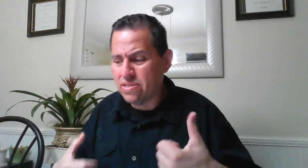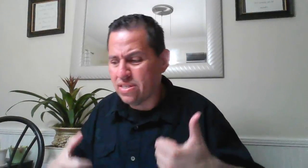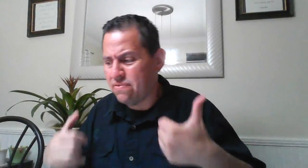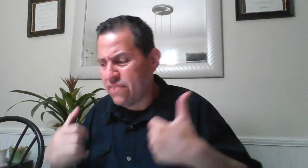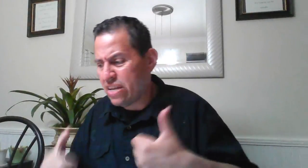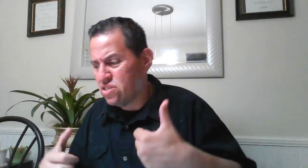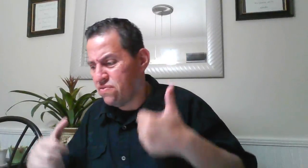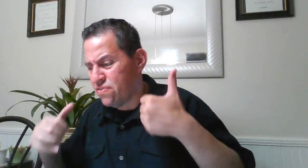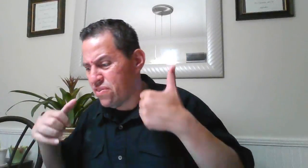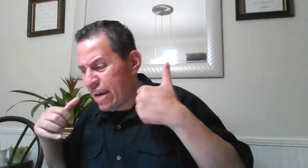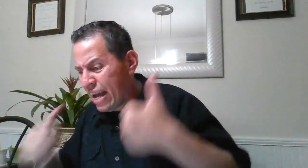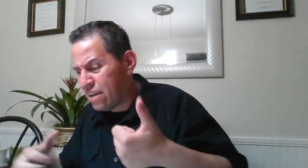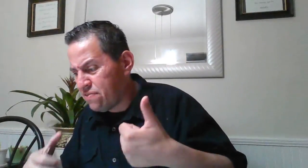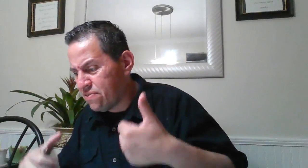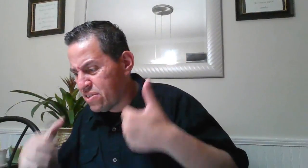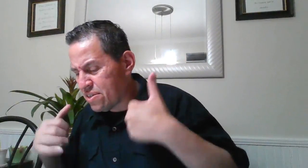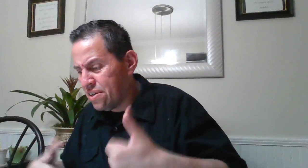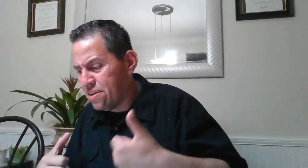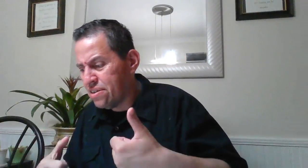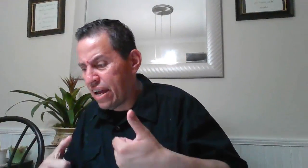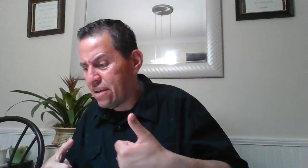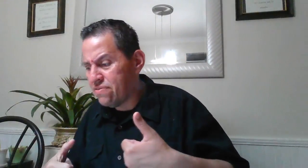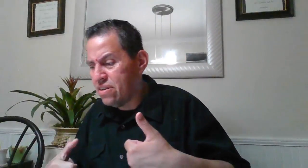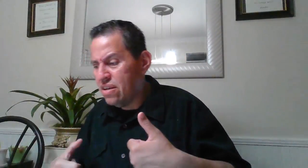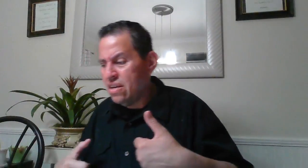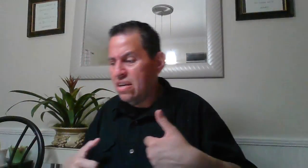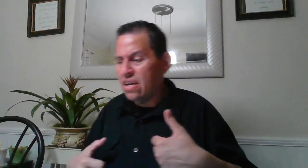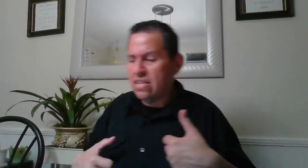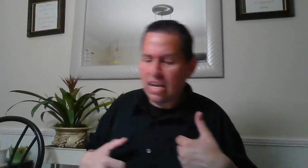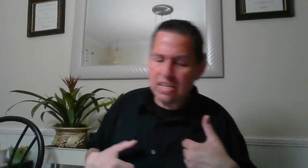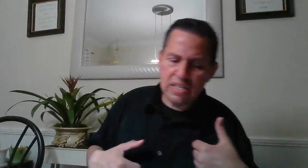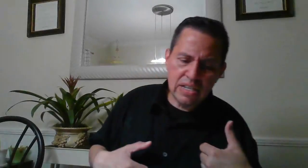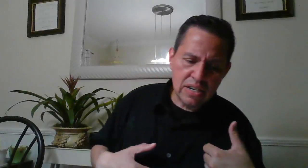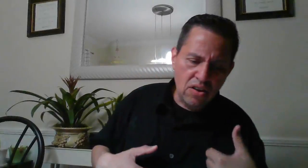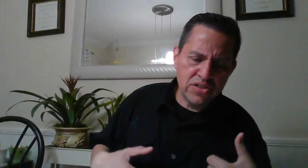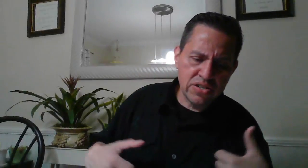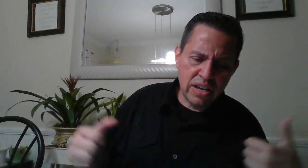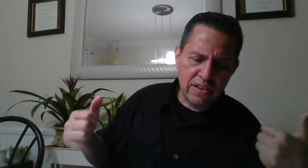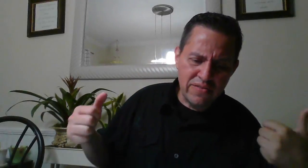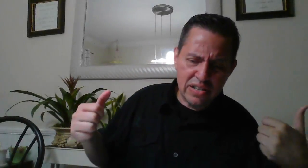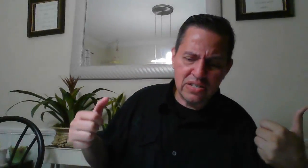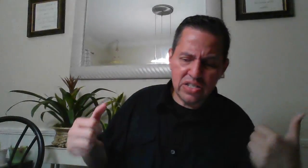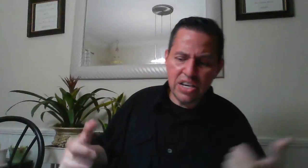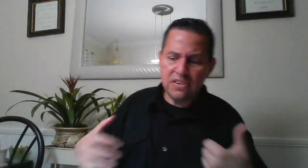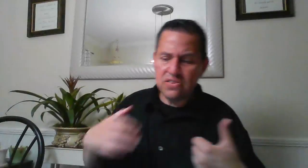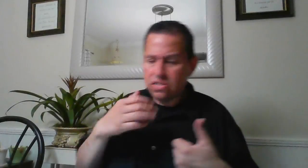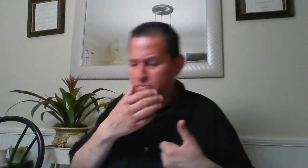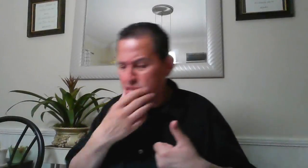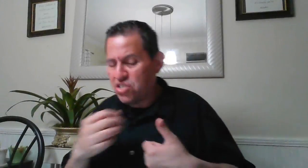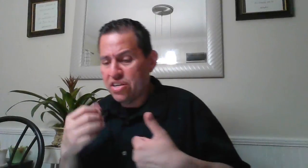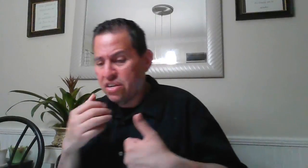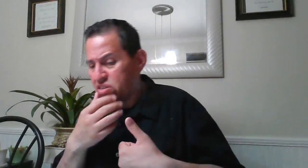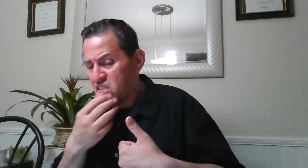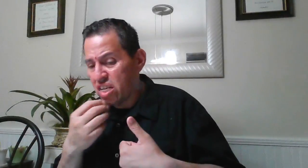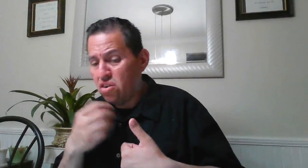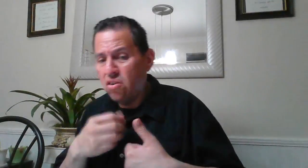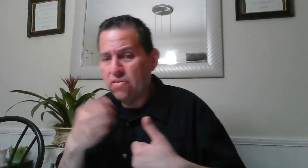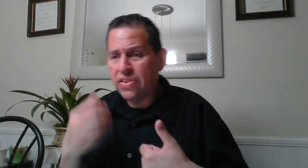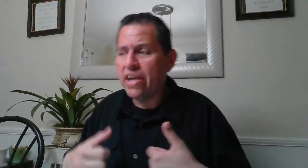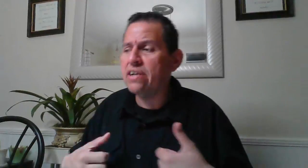salvation for life eternal life and also the volunteers and missionaries can go over there